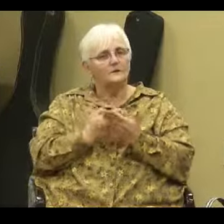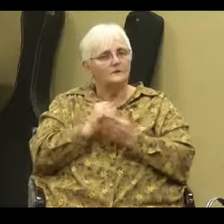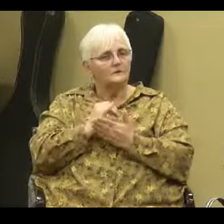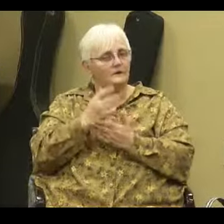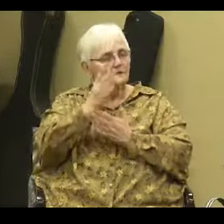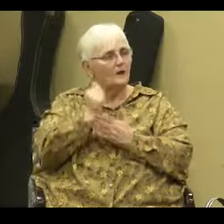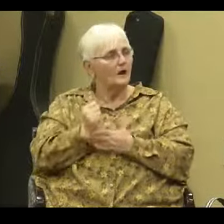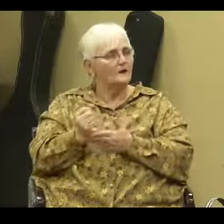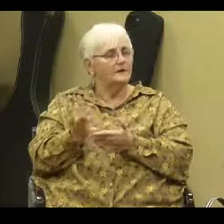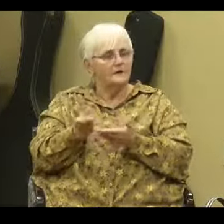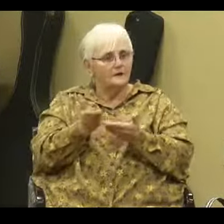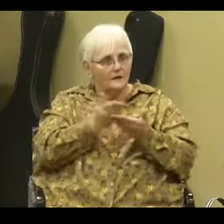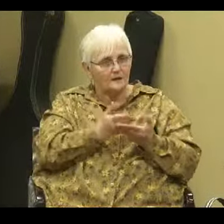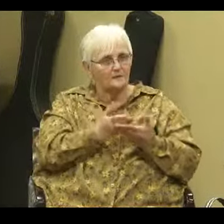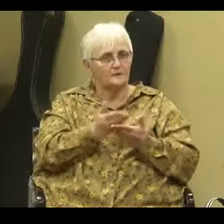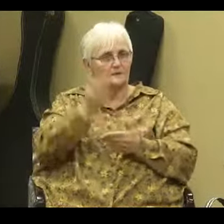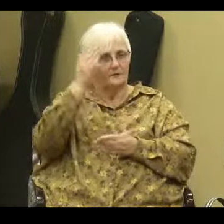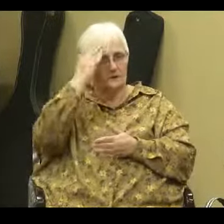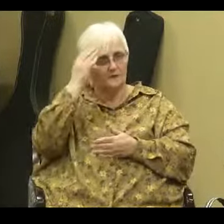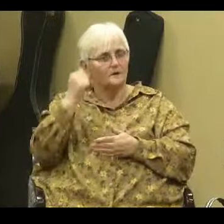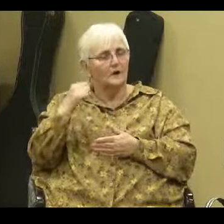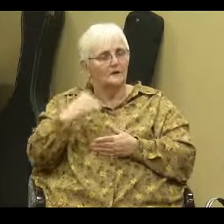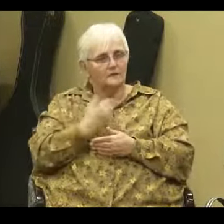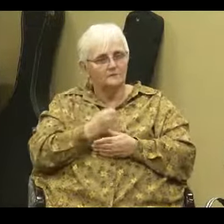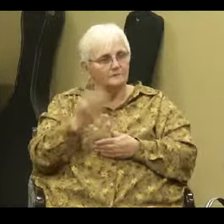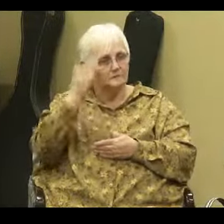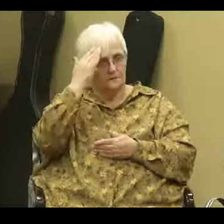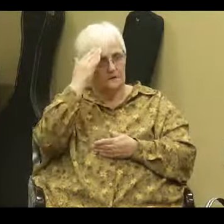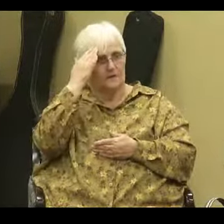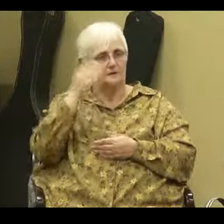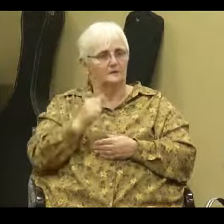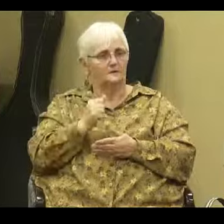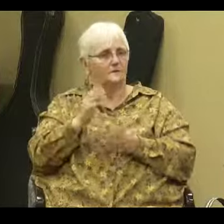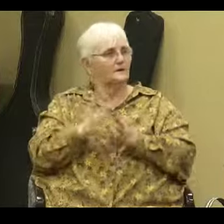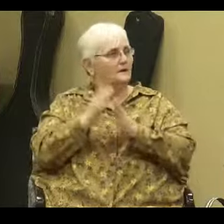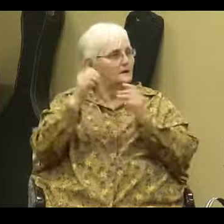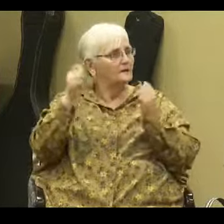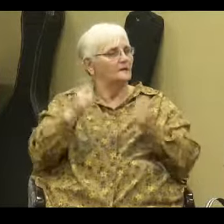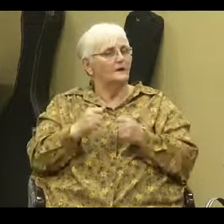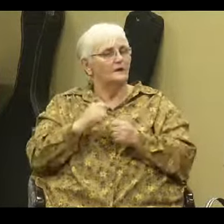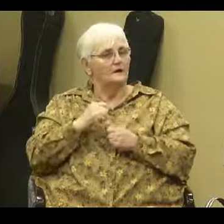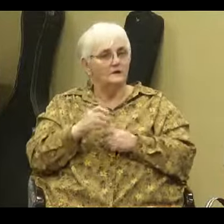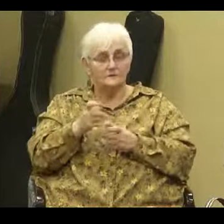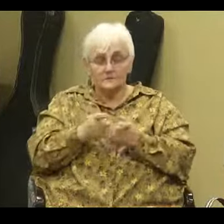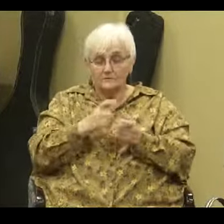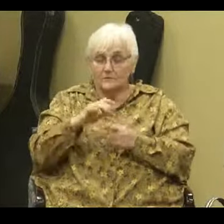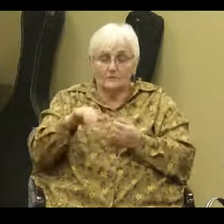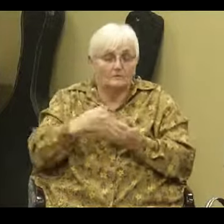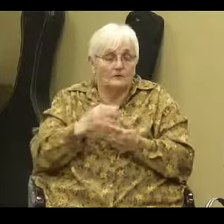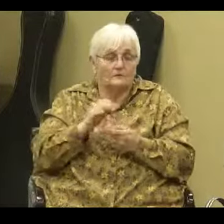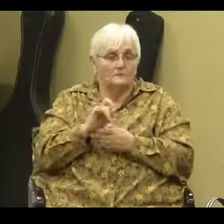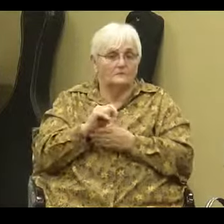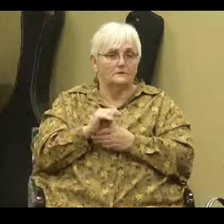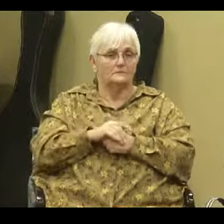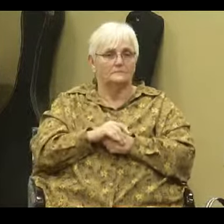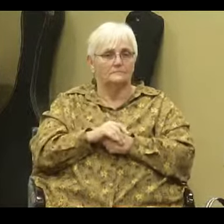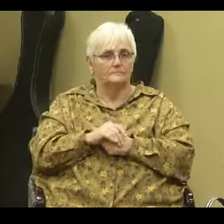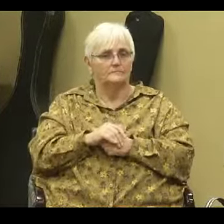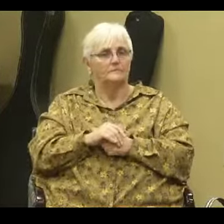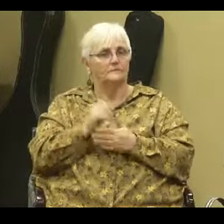God gives knowledge. Amen. God gives us knowledge. Hallelujah. Hallelujah. He's in charge of it. Amen. He's in